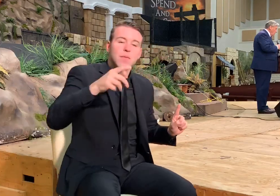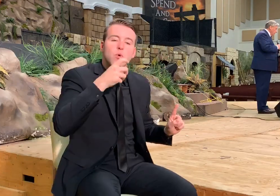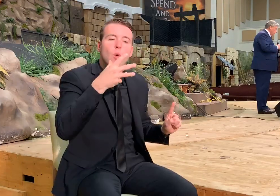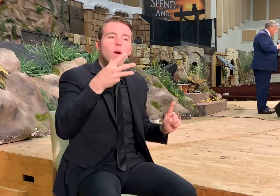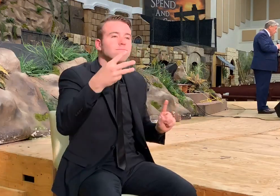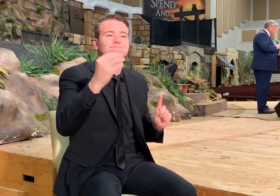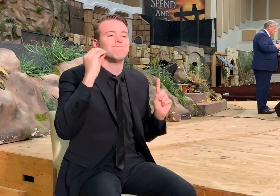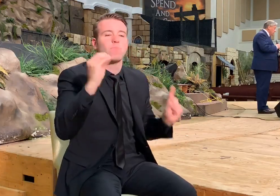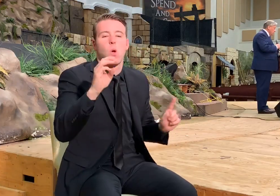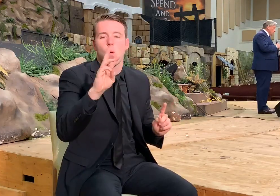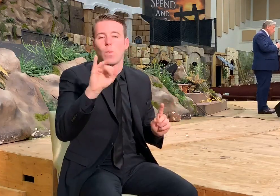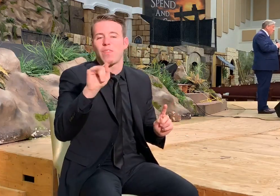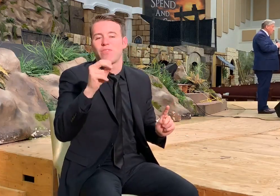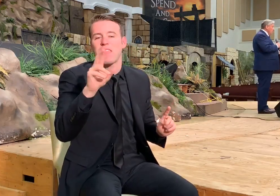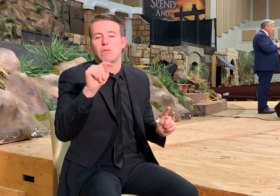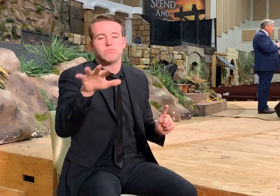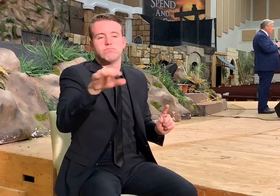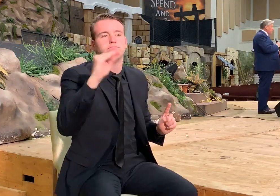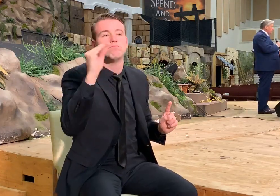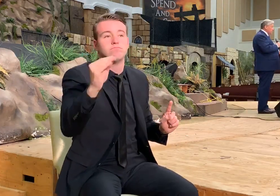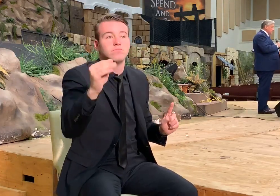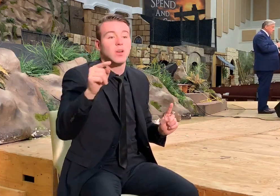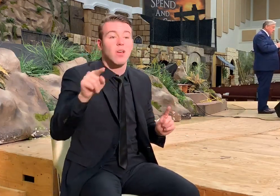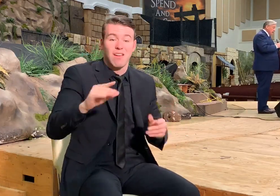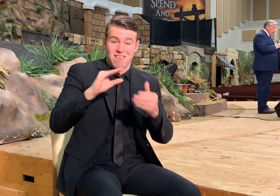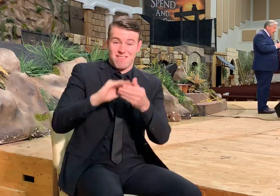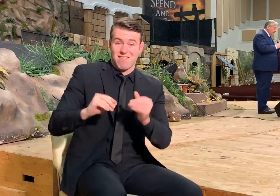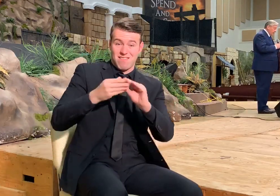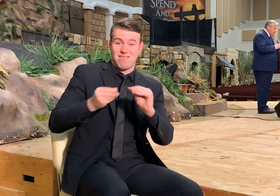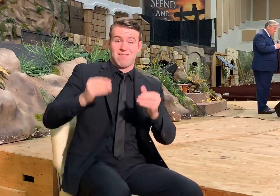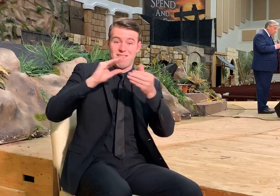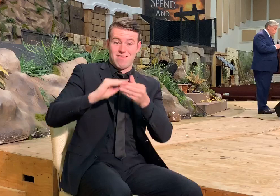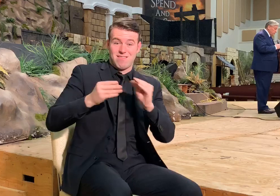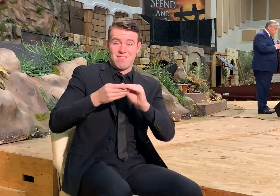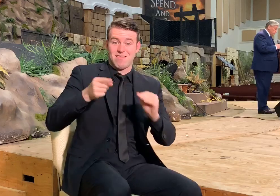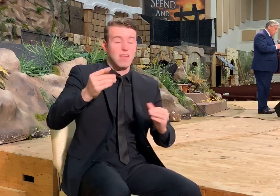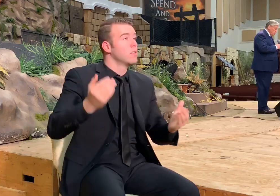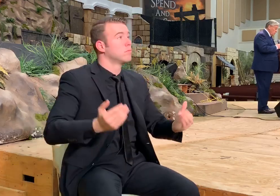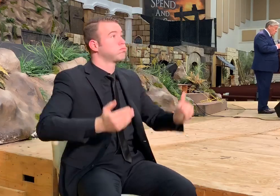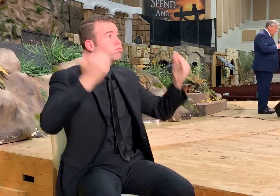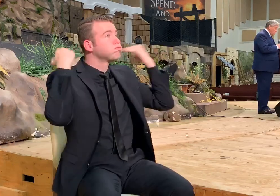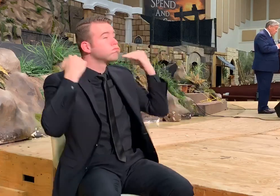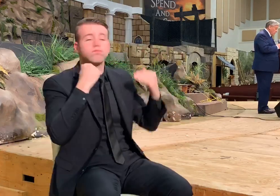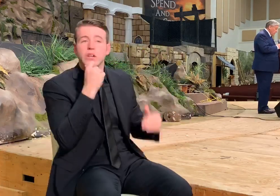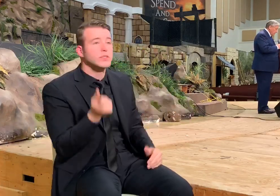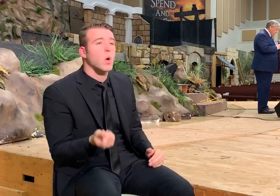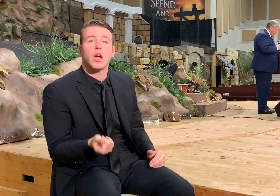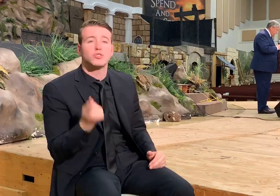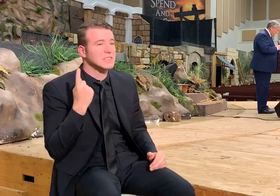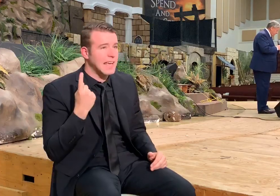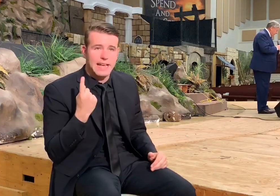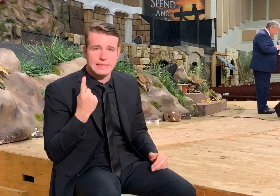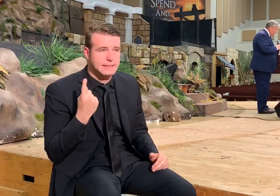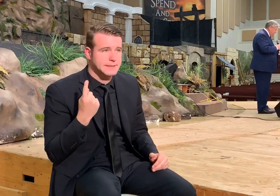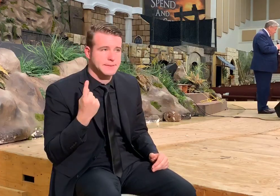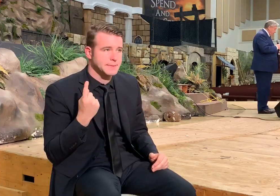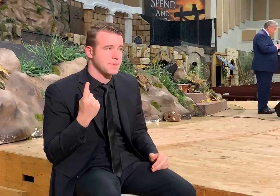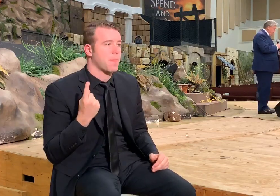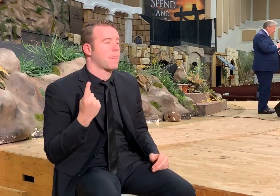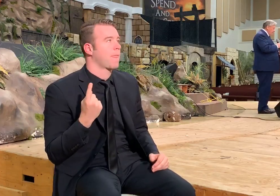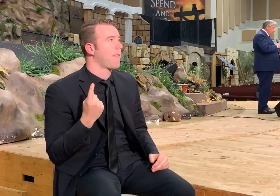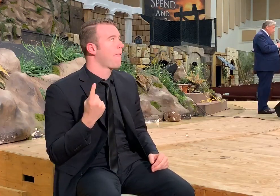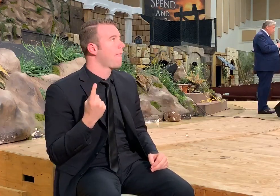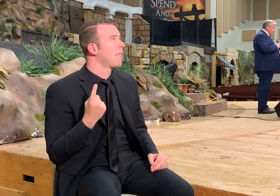all these things are done in parables and they don't understand them.